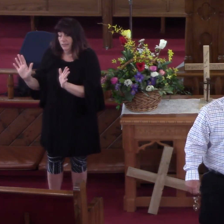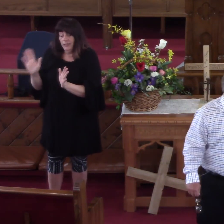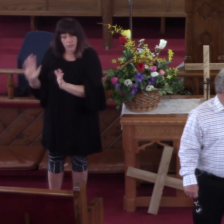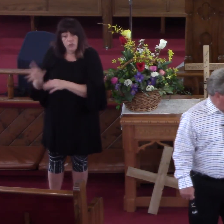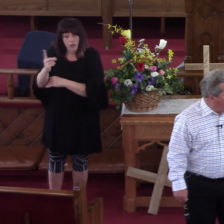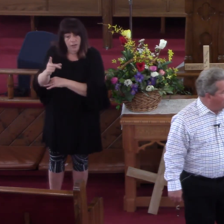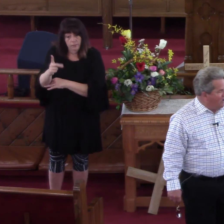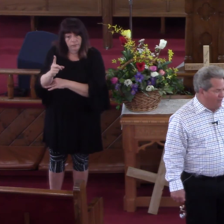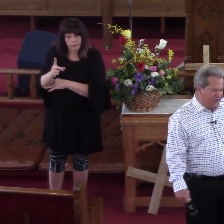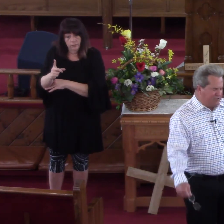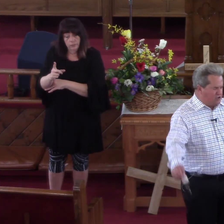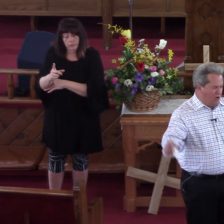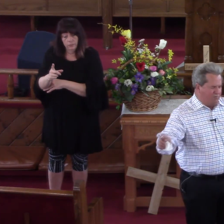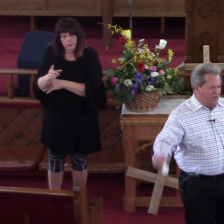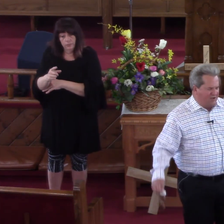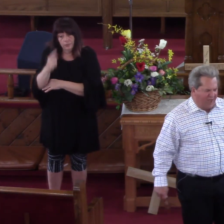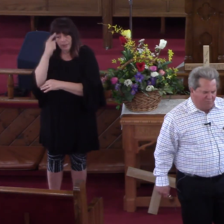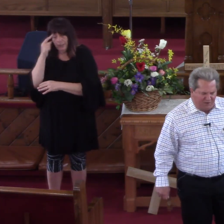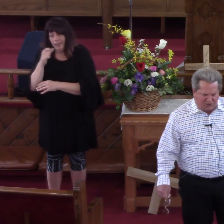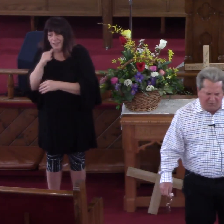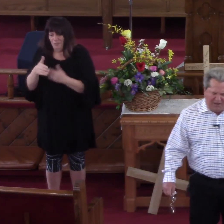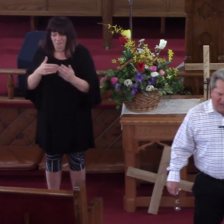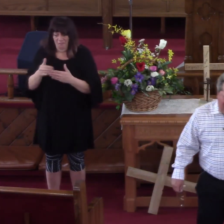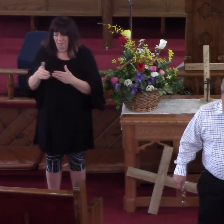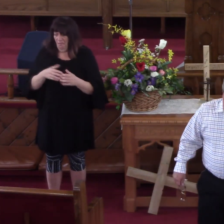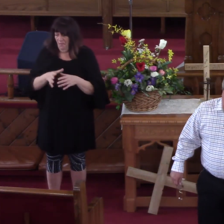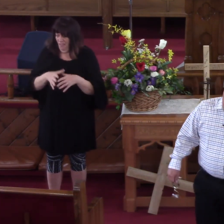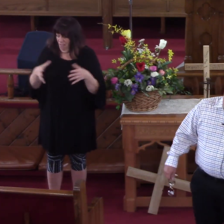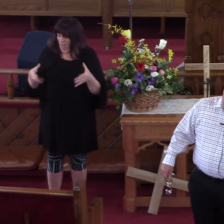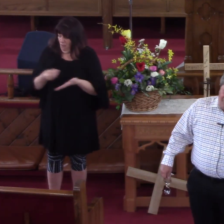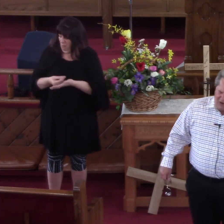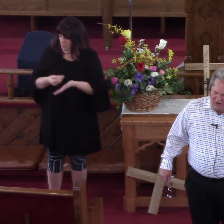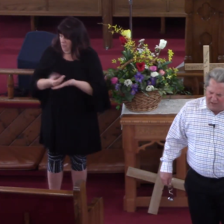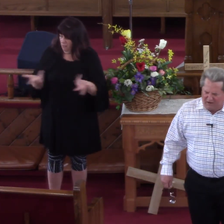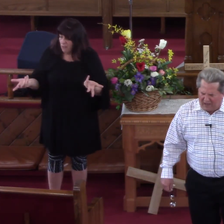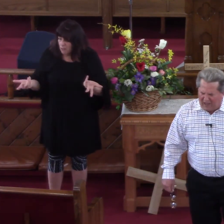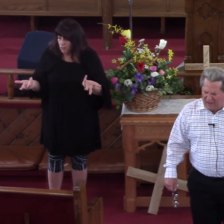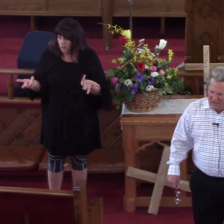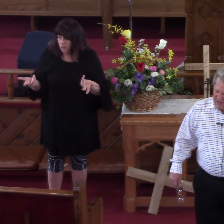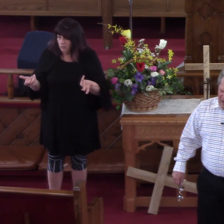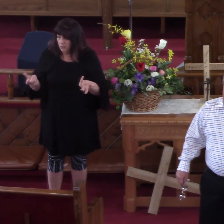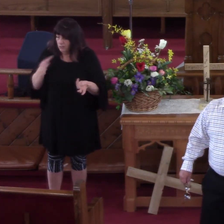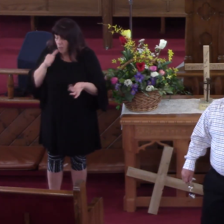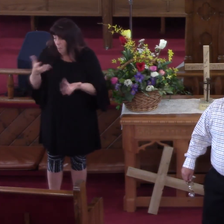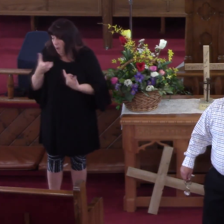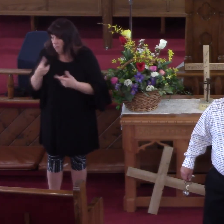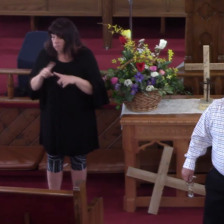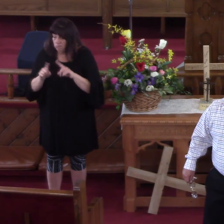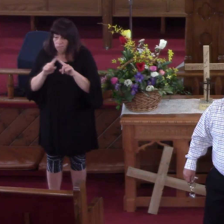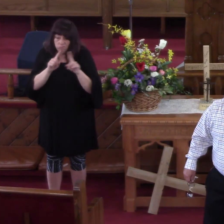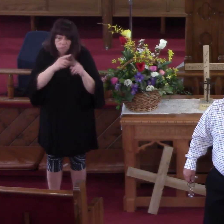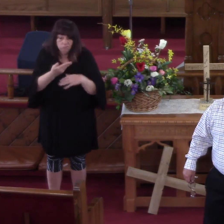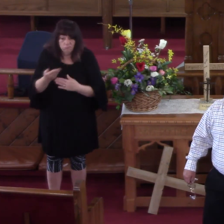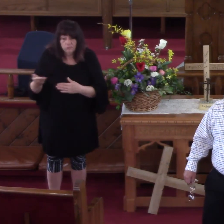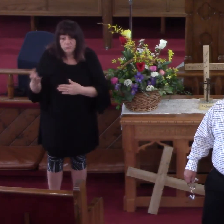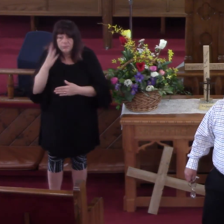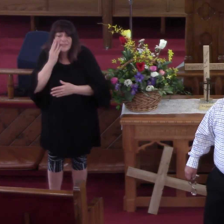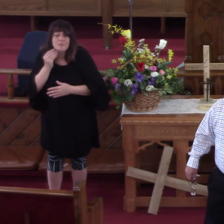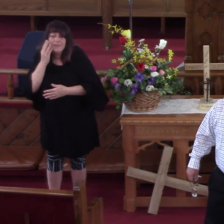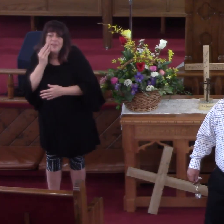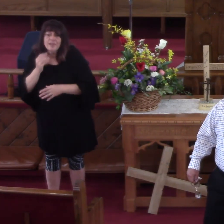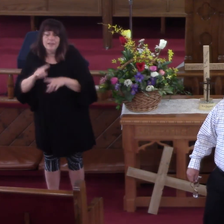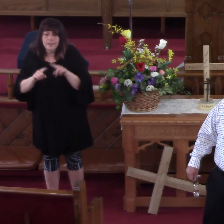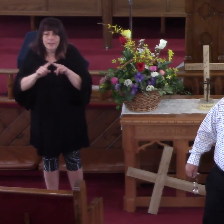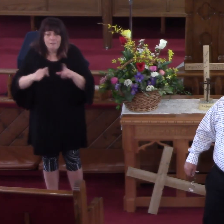Thought Well These Don't Mean That Much To Me And If It Will Allow That Son To